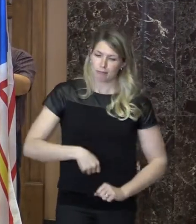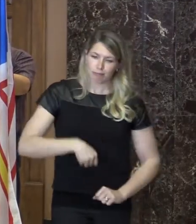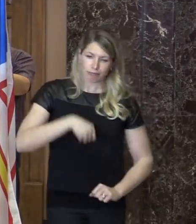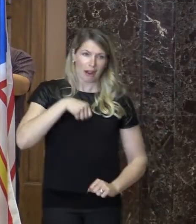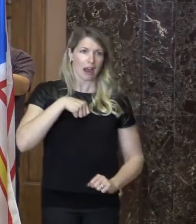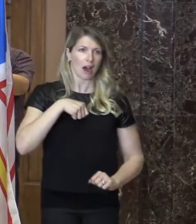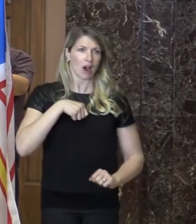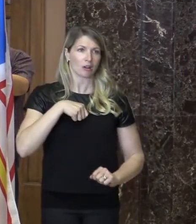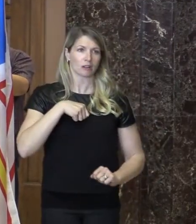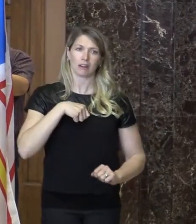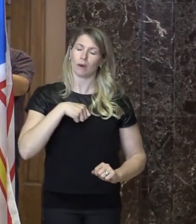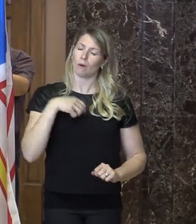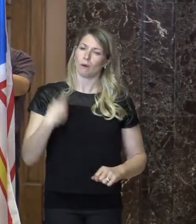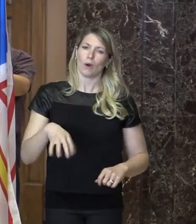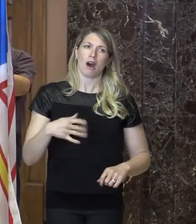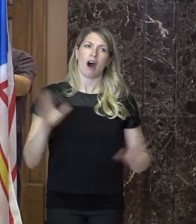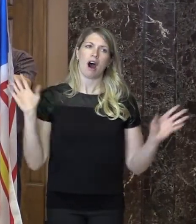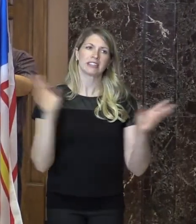total of nine medals.